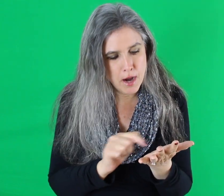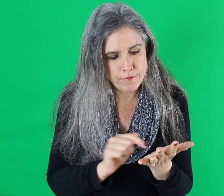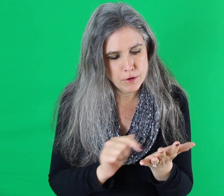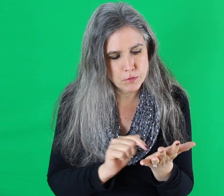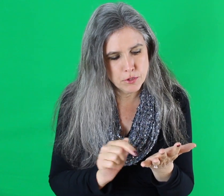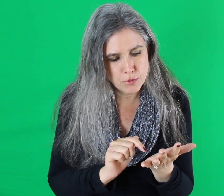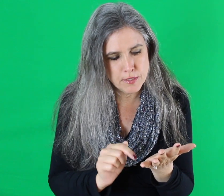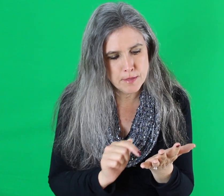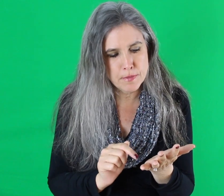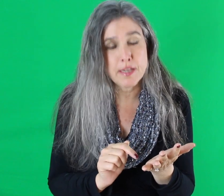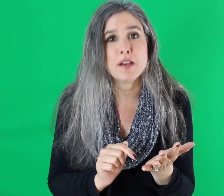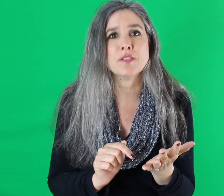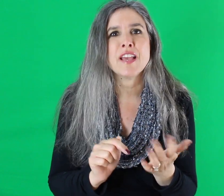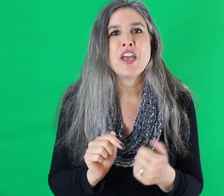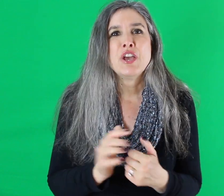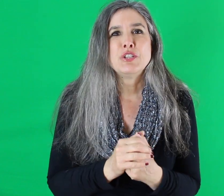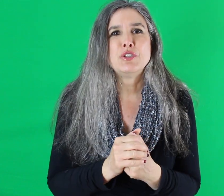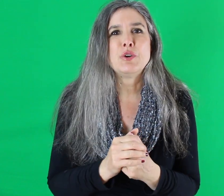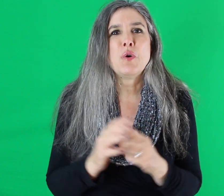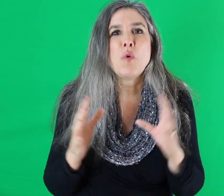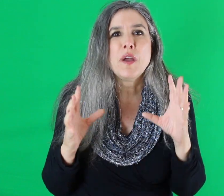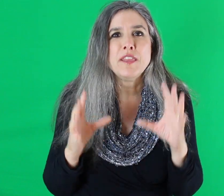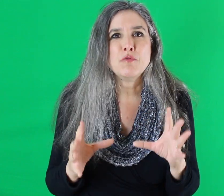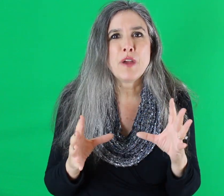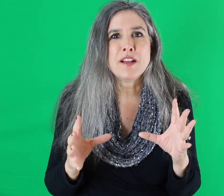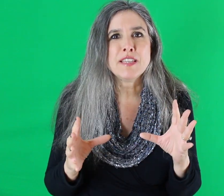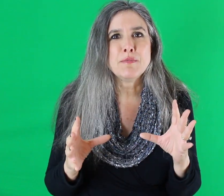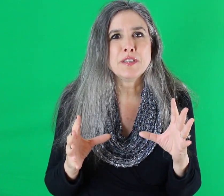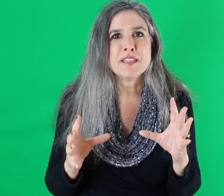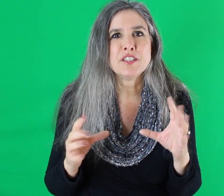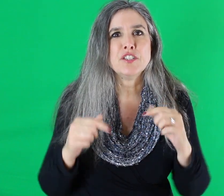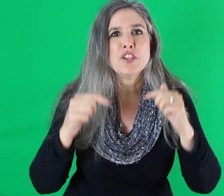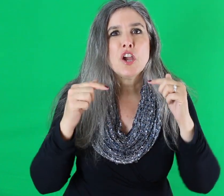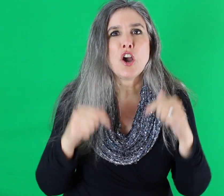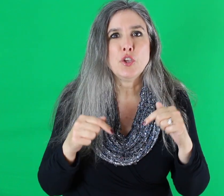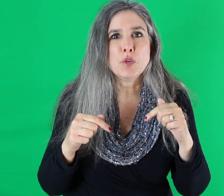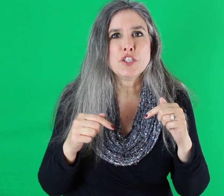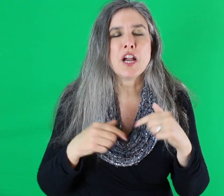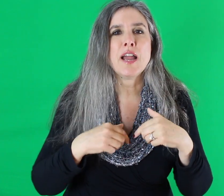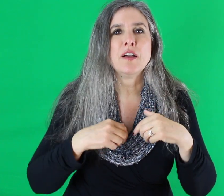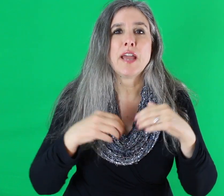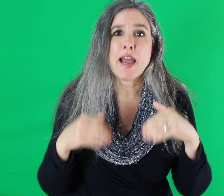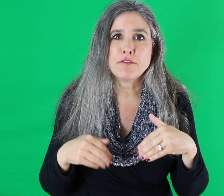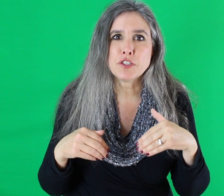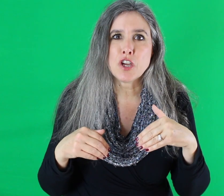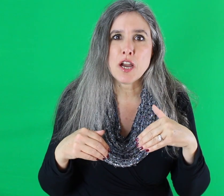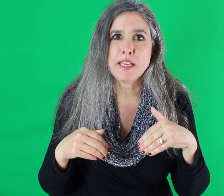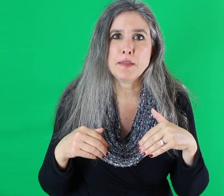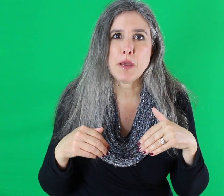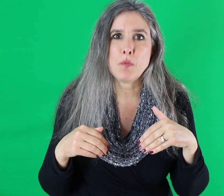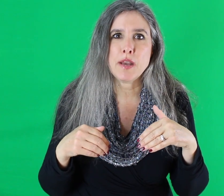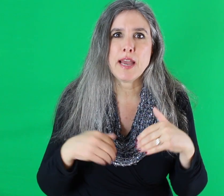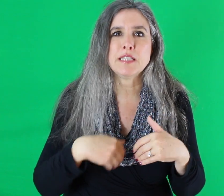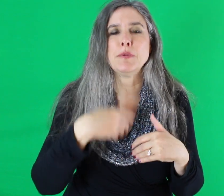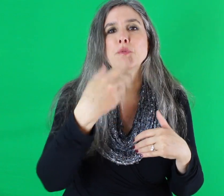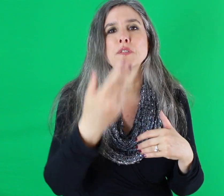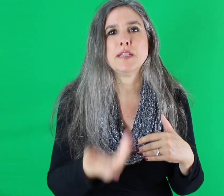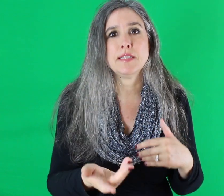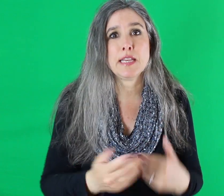iPhones doing something else. So in the roundtable discussions, your child, after talking about one aspect, will say, does